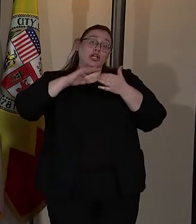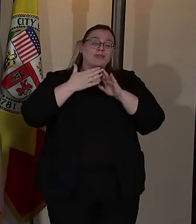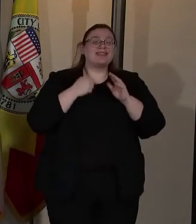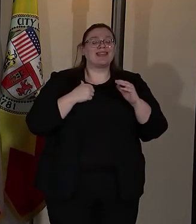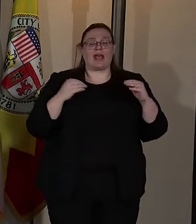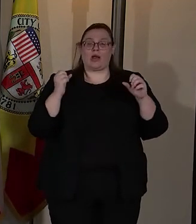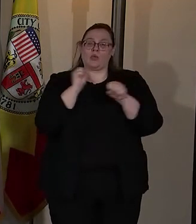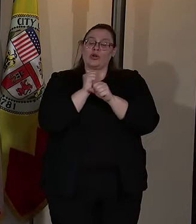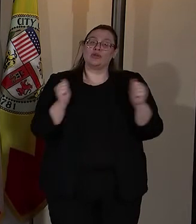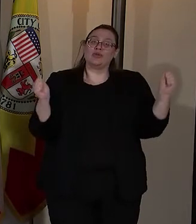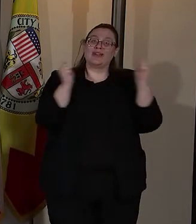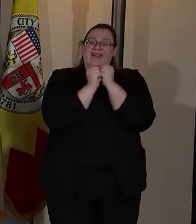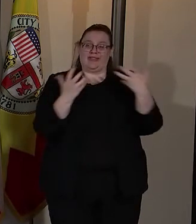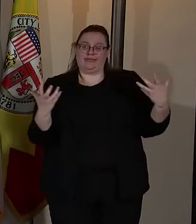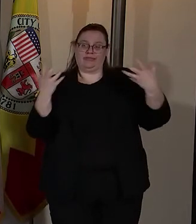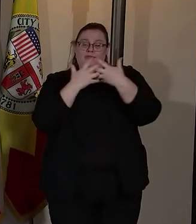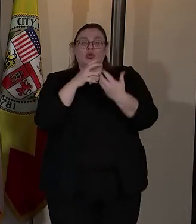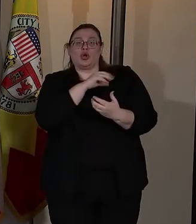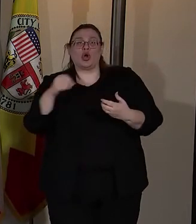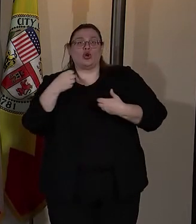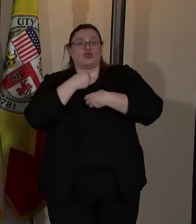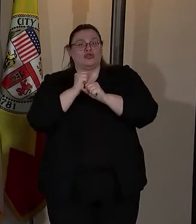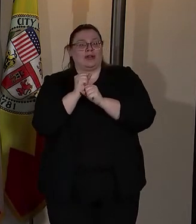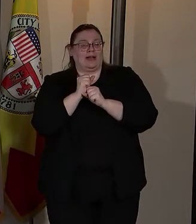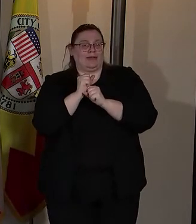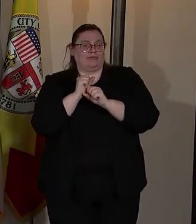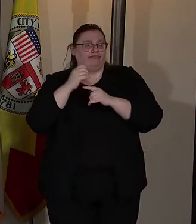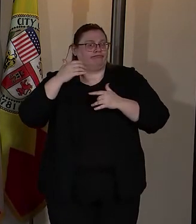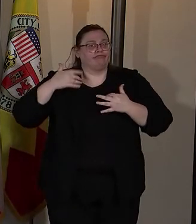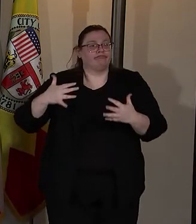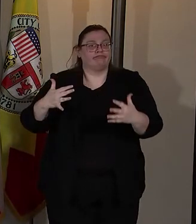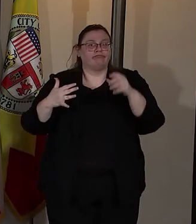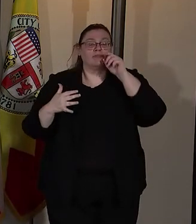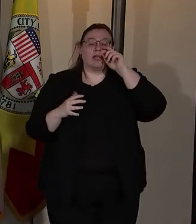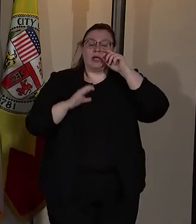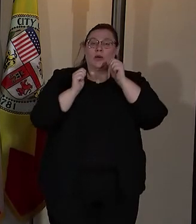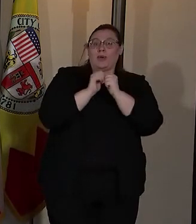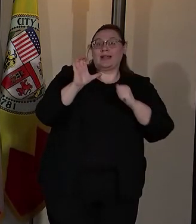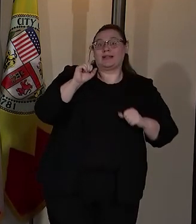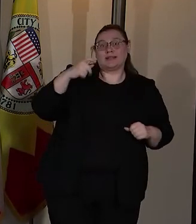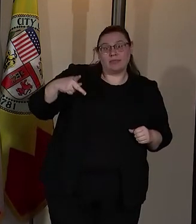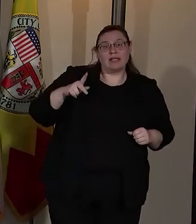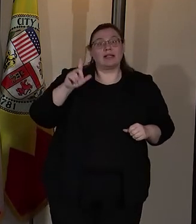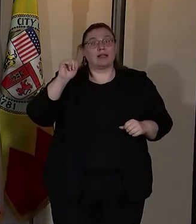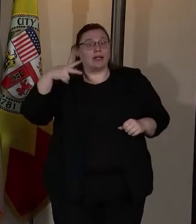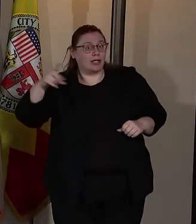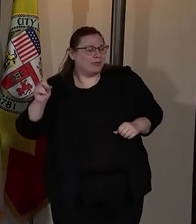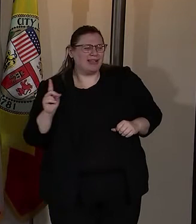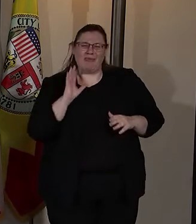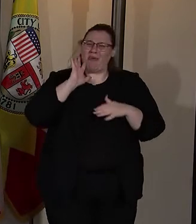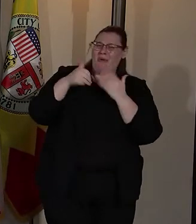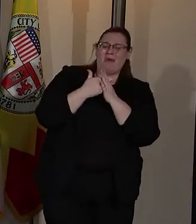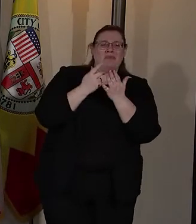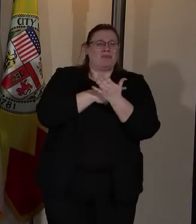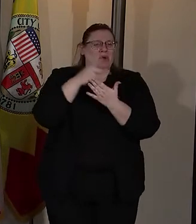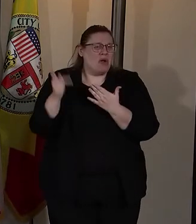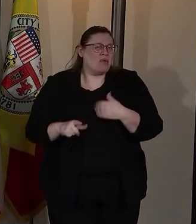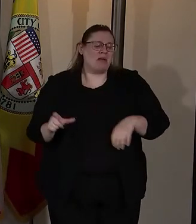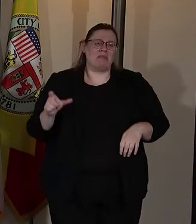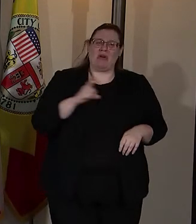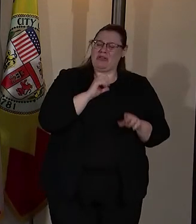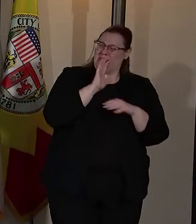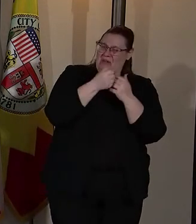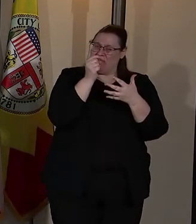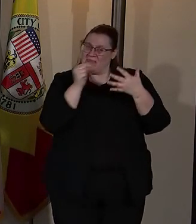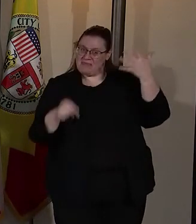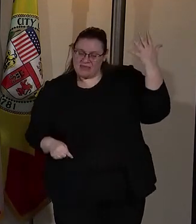-create public safety along law enforcement. And through CSP through our LAPD through every program and policy we deploy